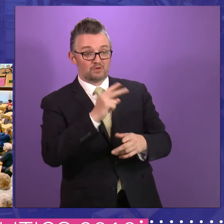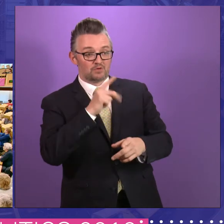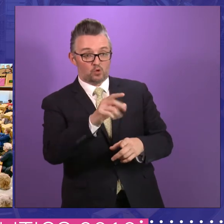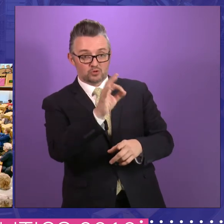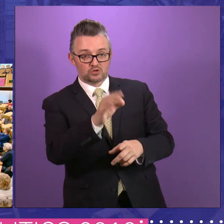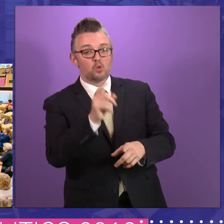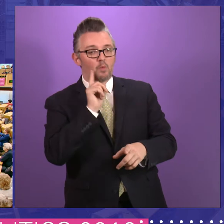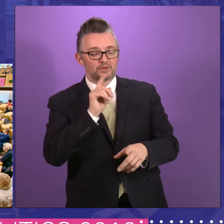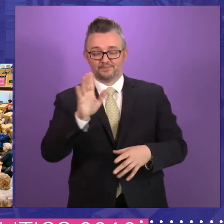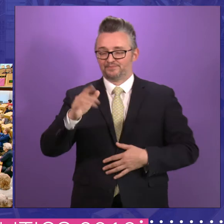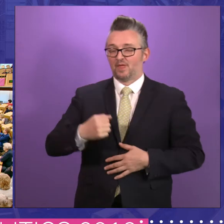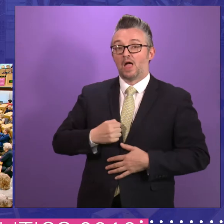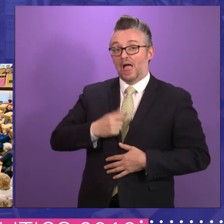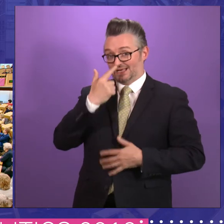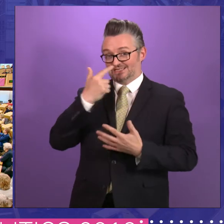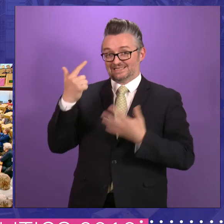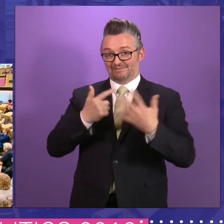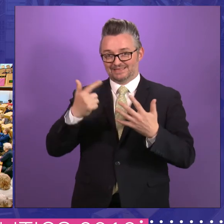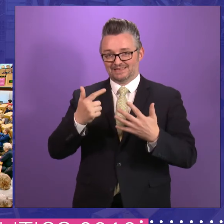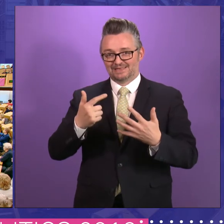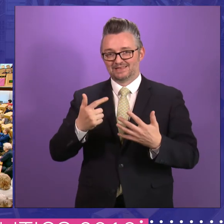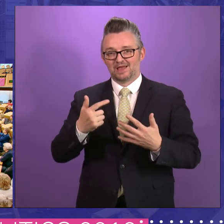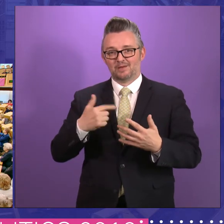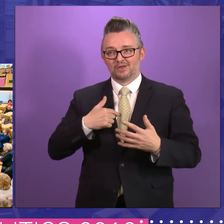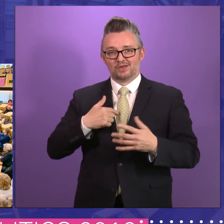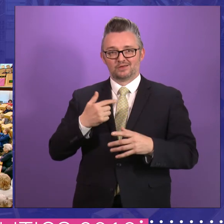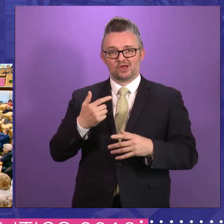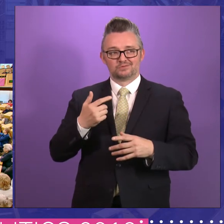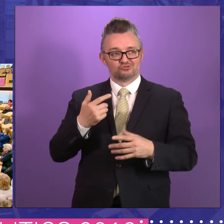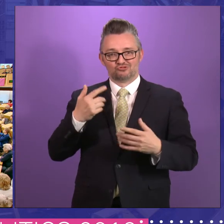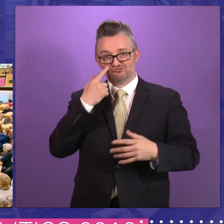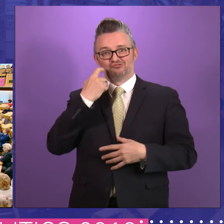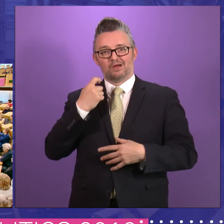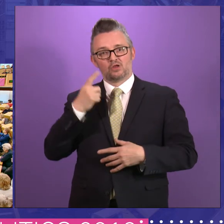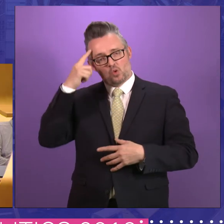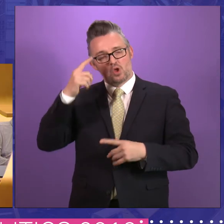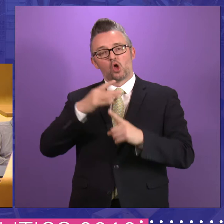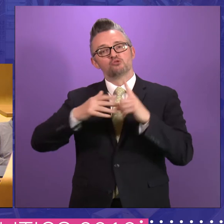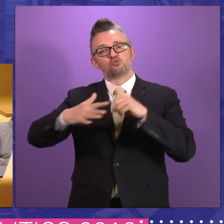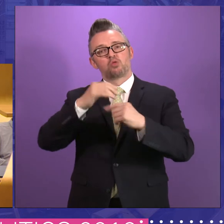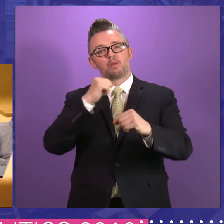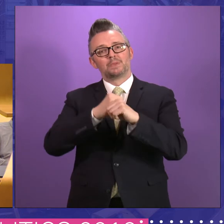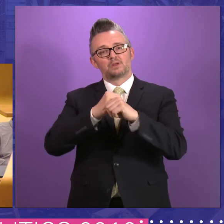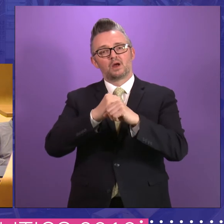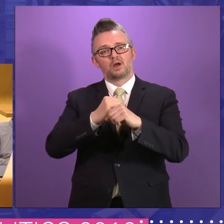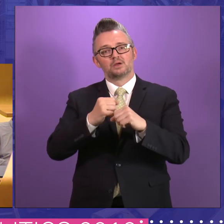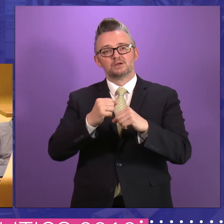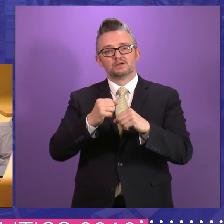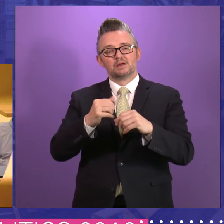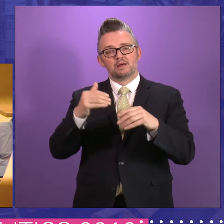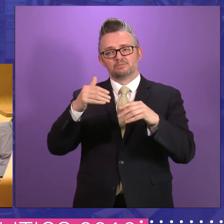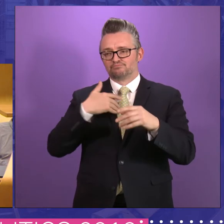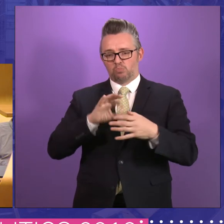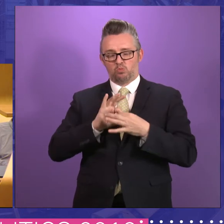Um, so I'm 17 years old, so I'm not even as old as the devolved government here. And I know that social media has played a huge role in my involvement in